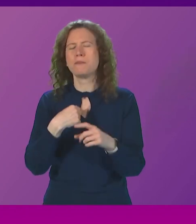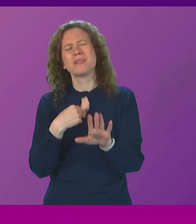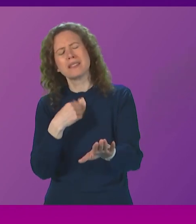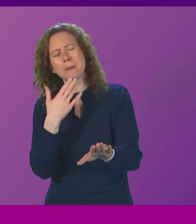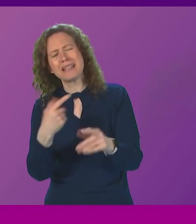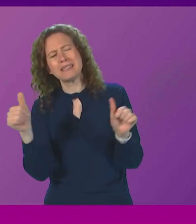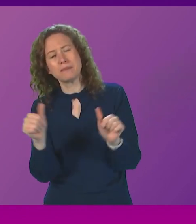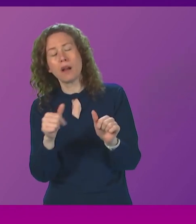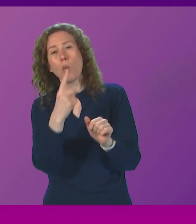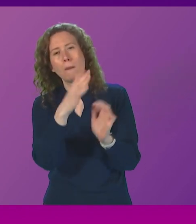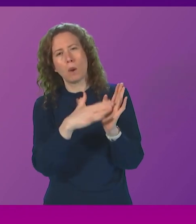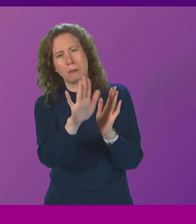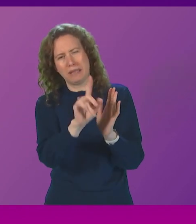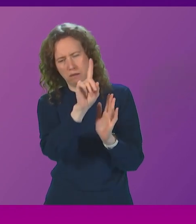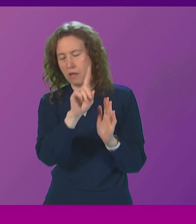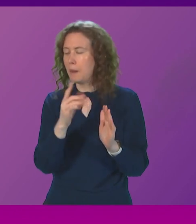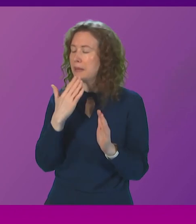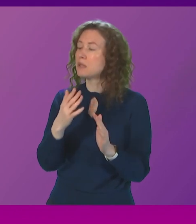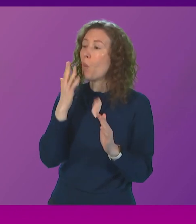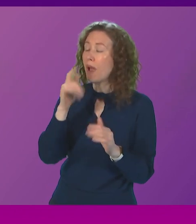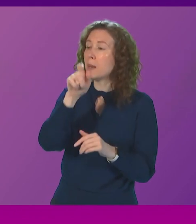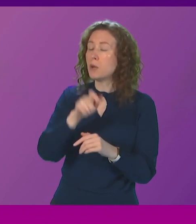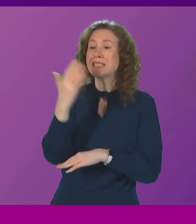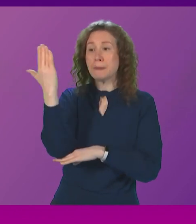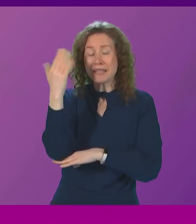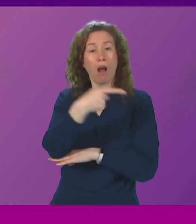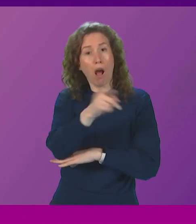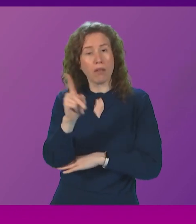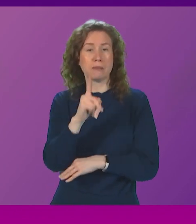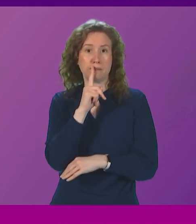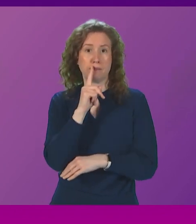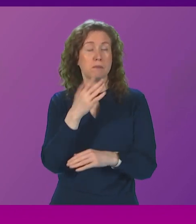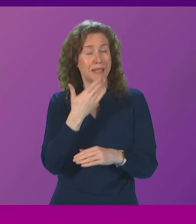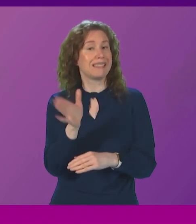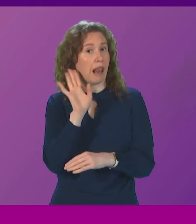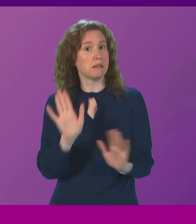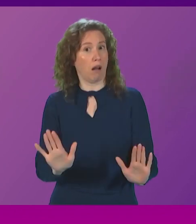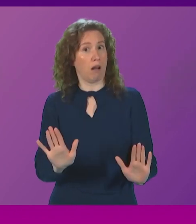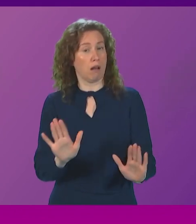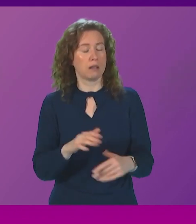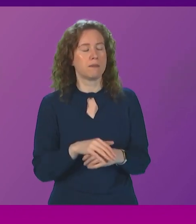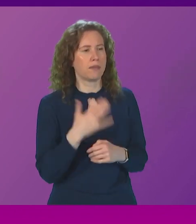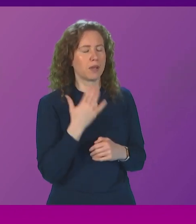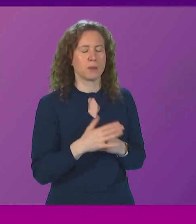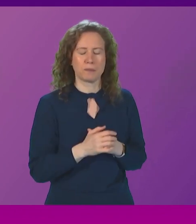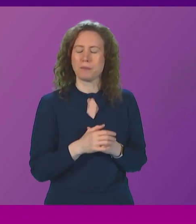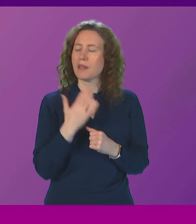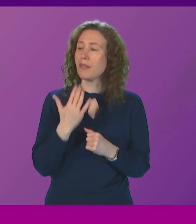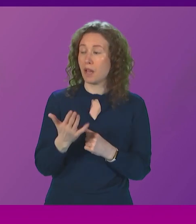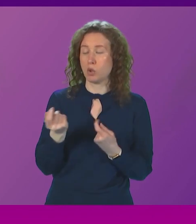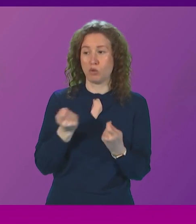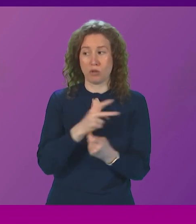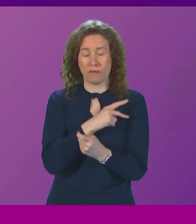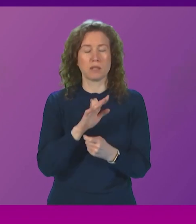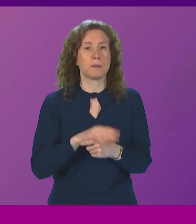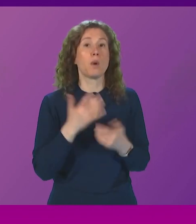if you could just give me one moment. I'd be grateful if, when a member is speaking, other members were listening. Thank you. Thanks, President of the Office.